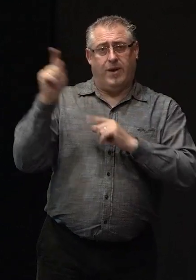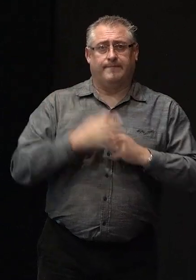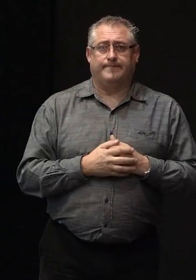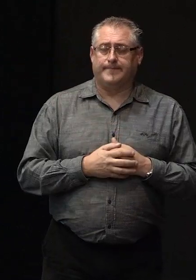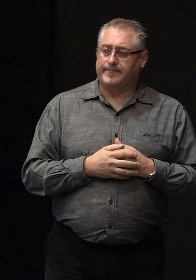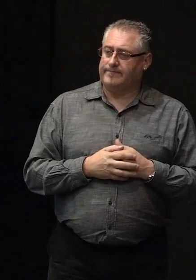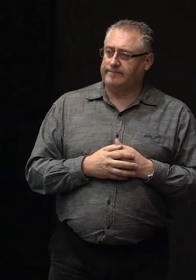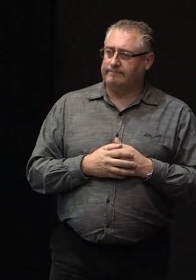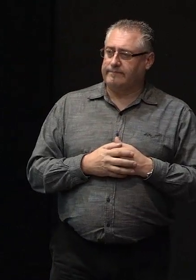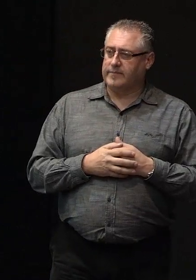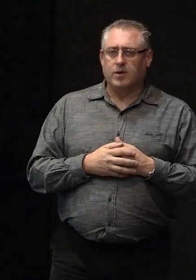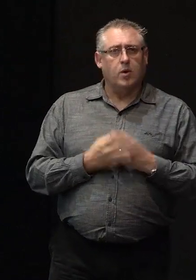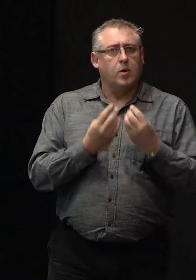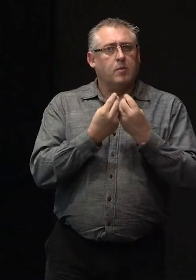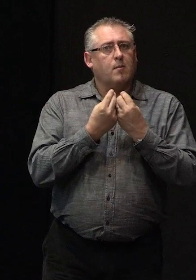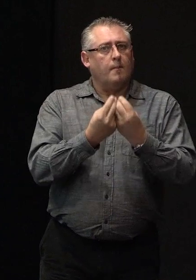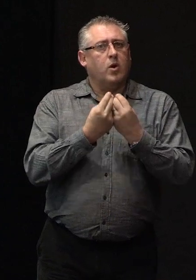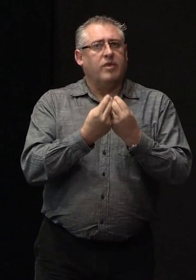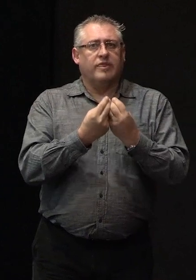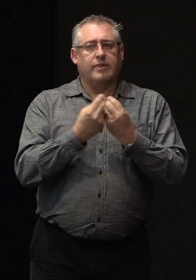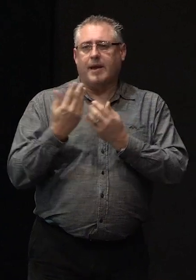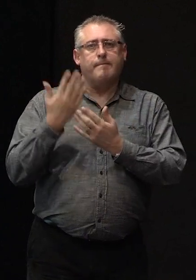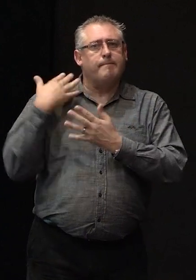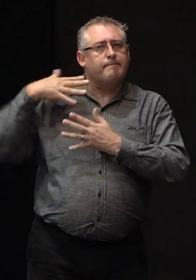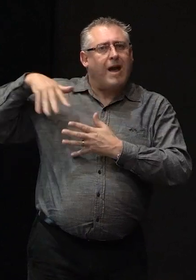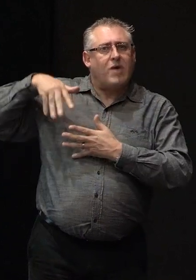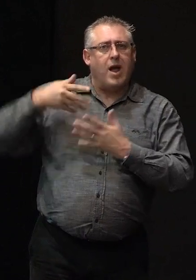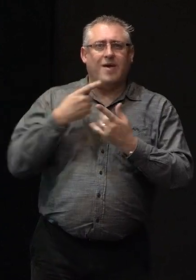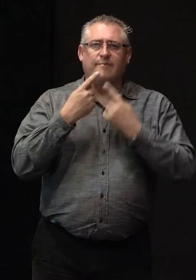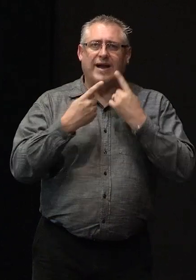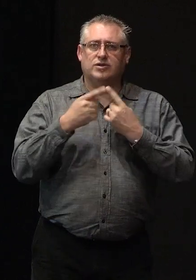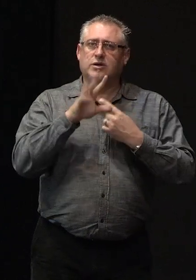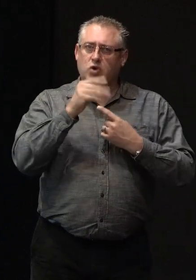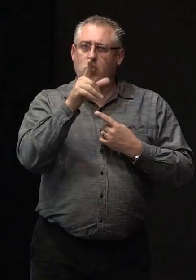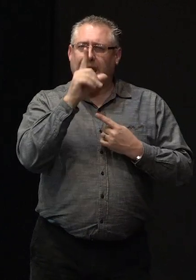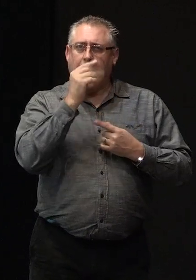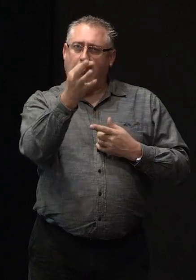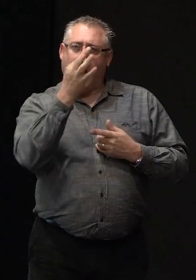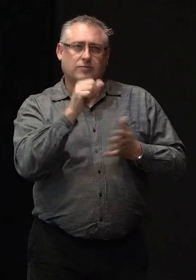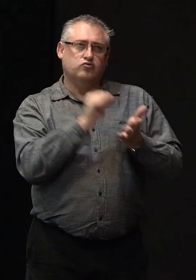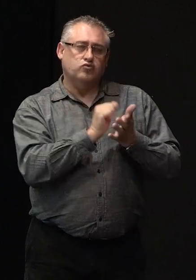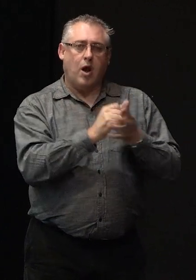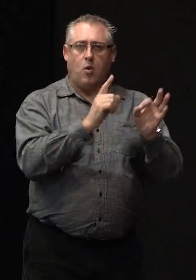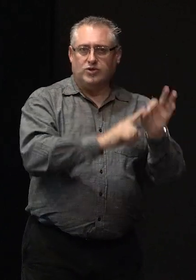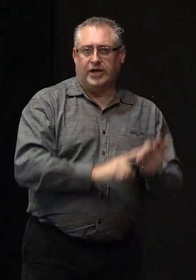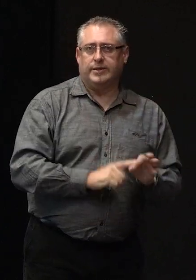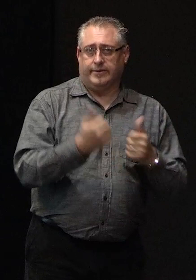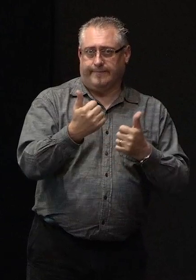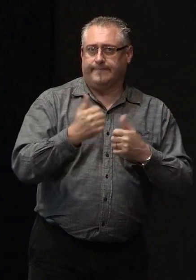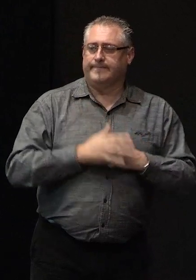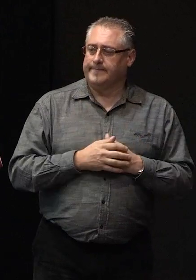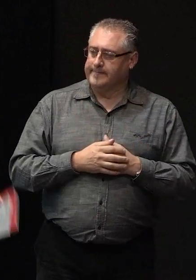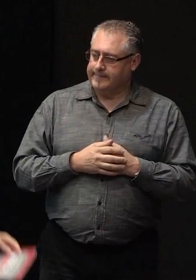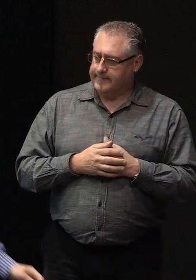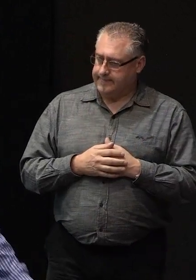I mean it pays to get some background information so you can ask the right sort of questions to those people that are doing the work